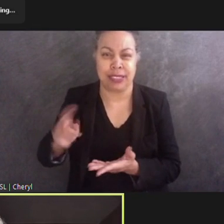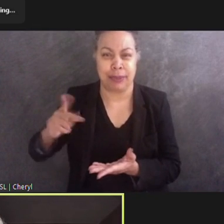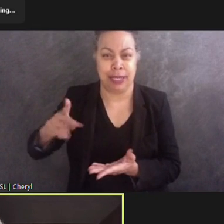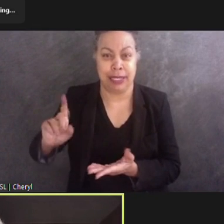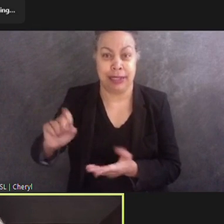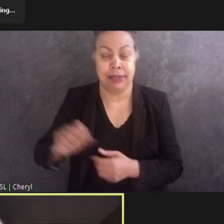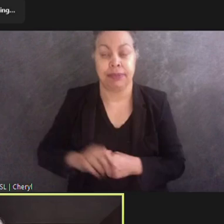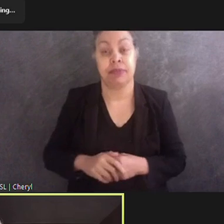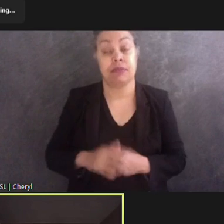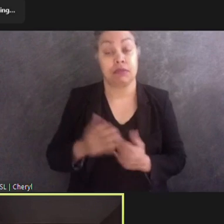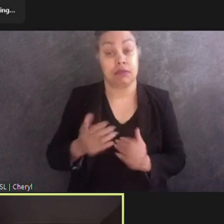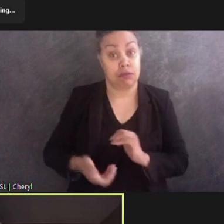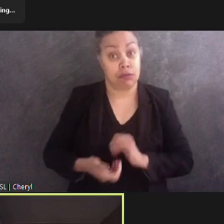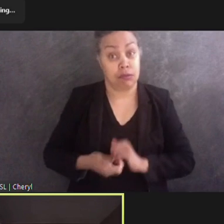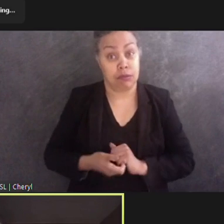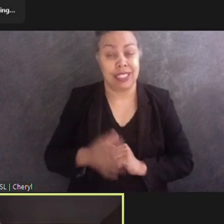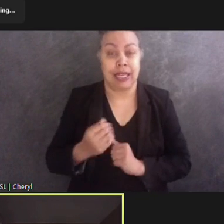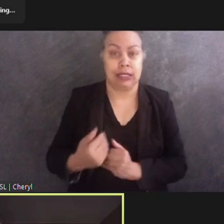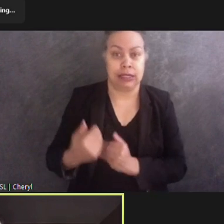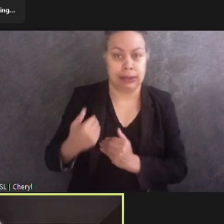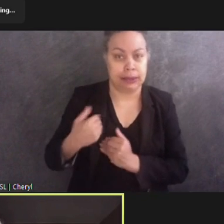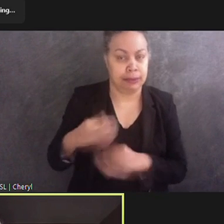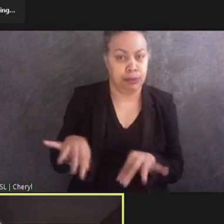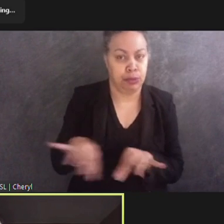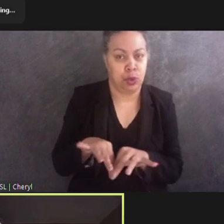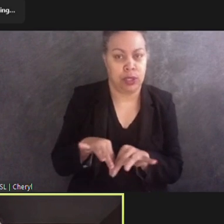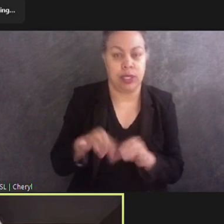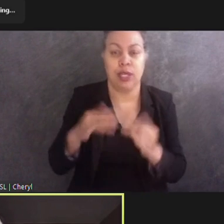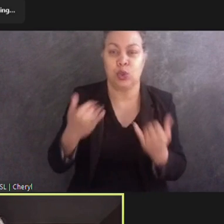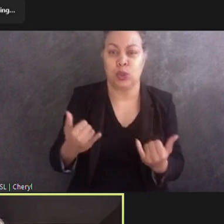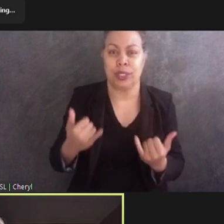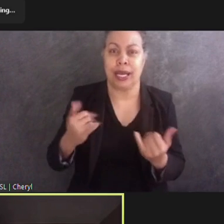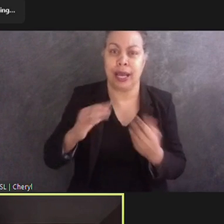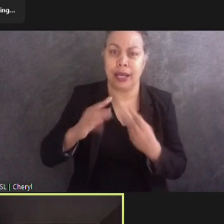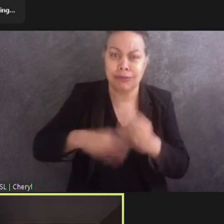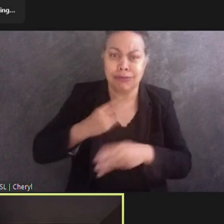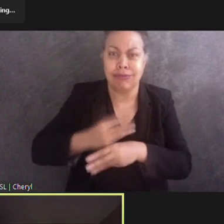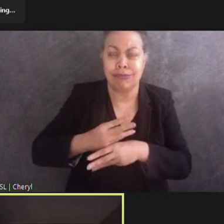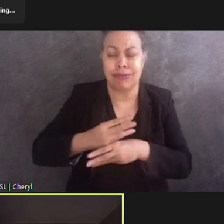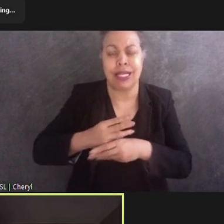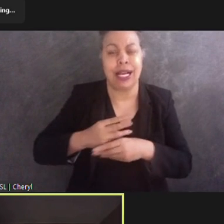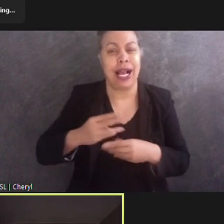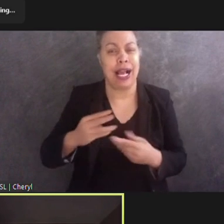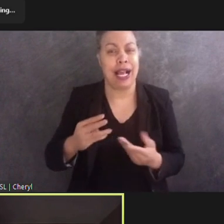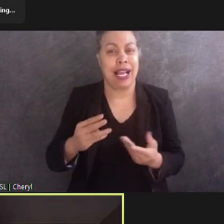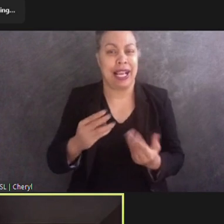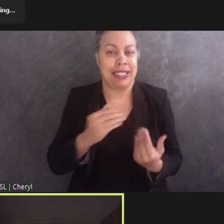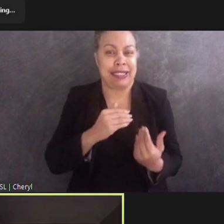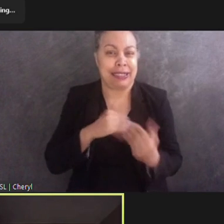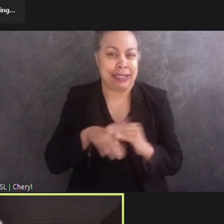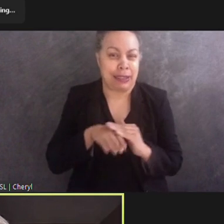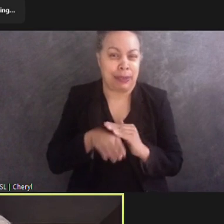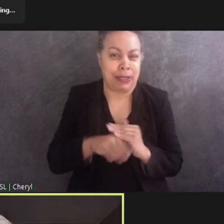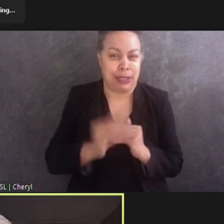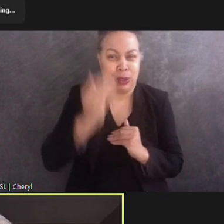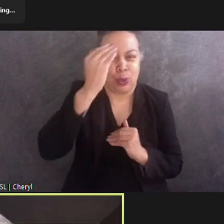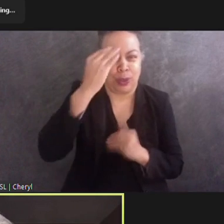Global Accessibility Awareness Day, we gift this report to the Department of Interior's National Park Service.